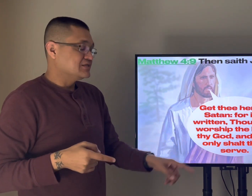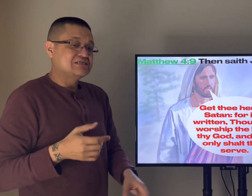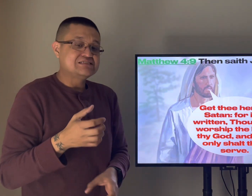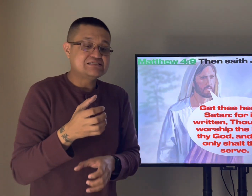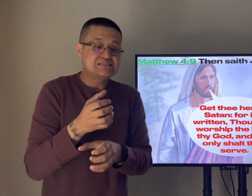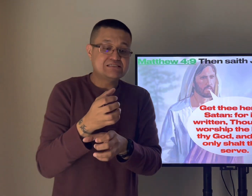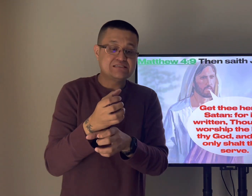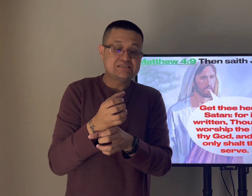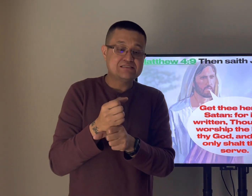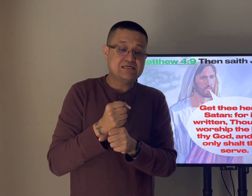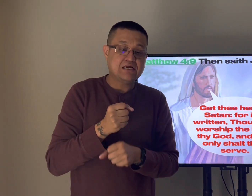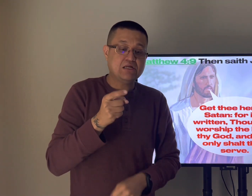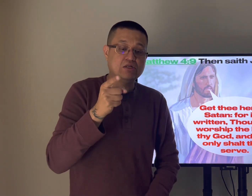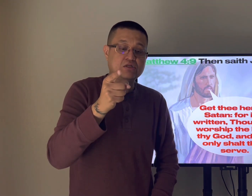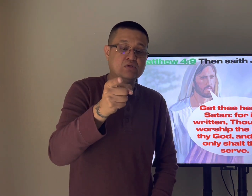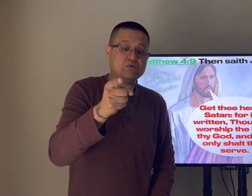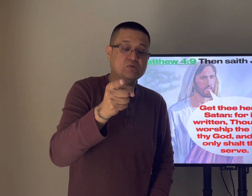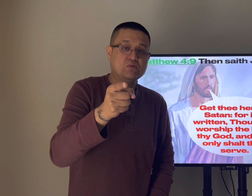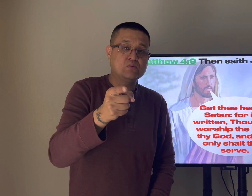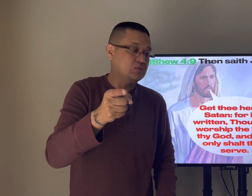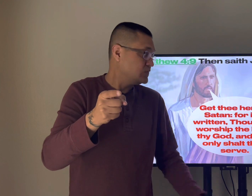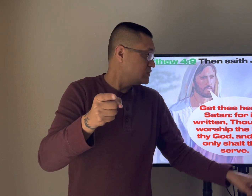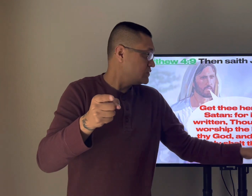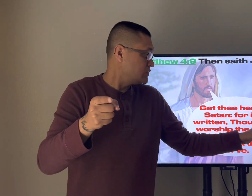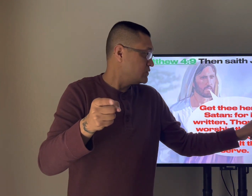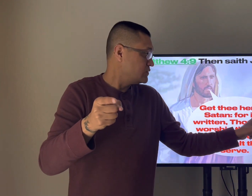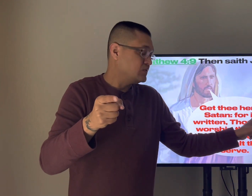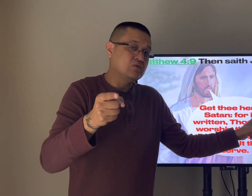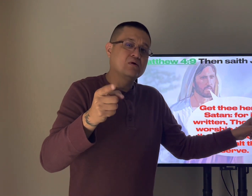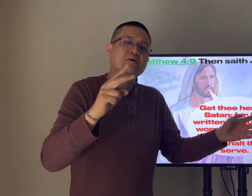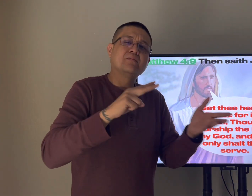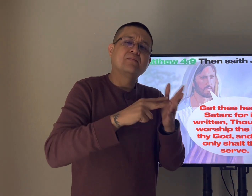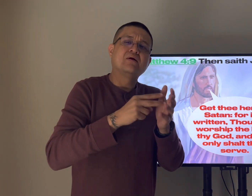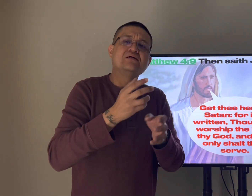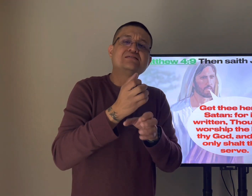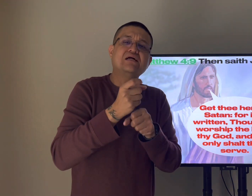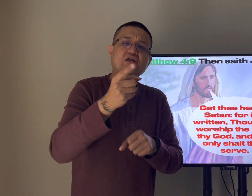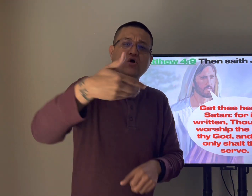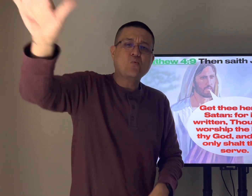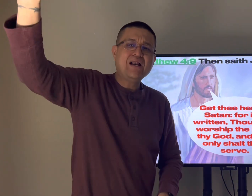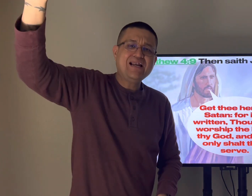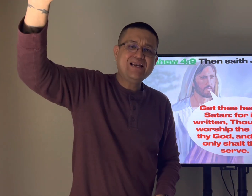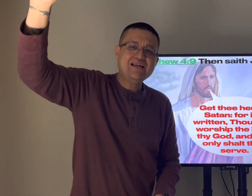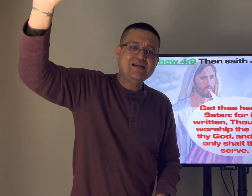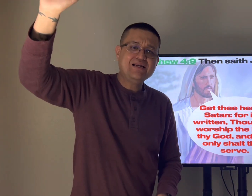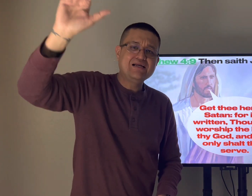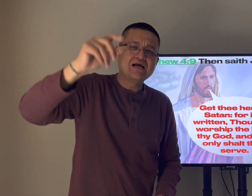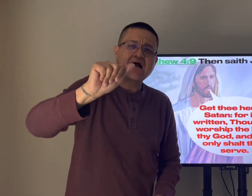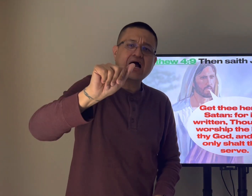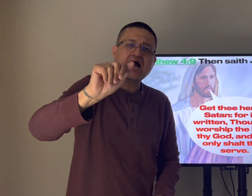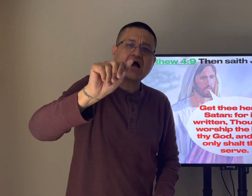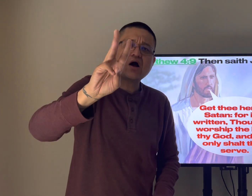jesus unto him let's get thee meaning you get away